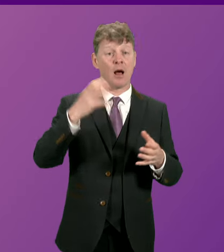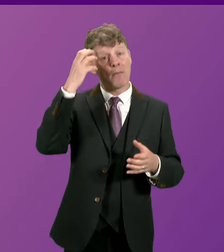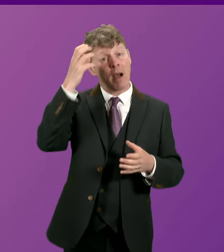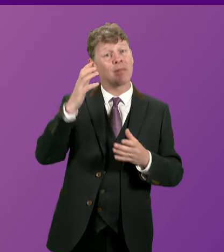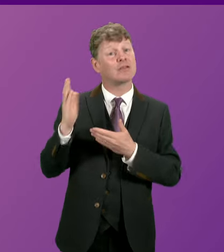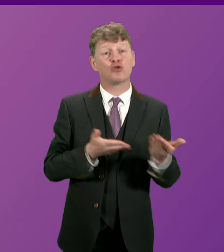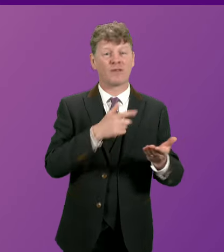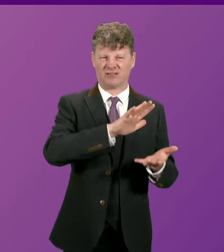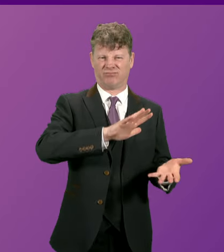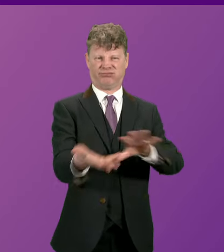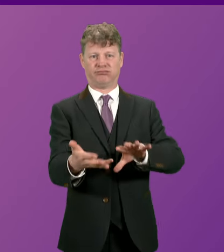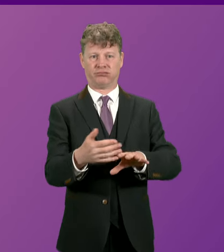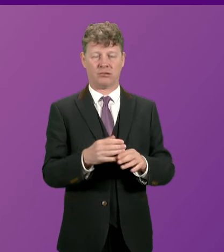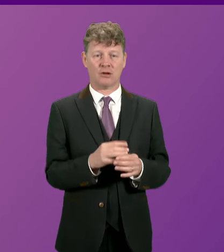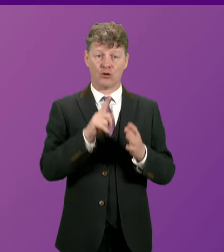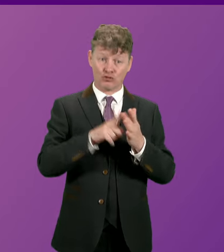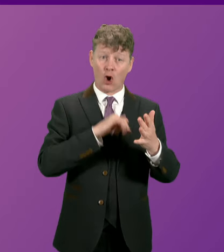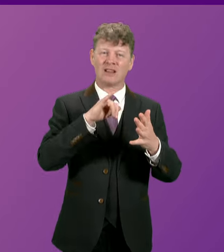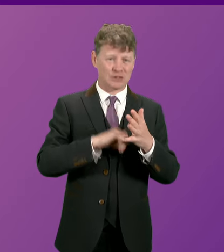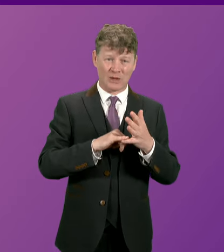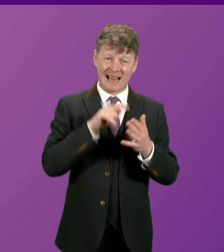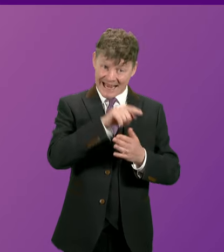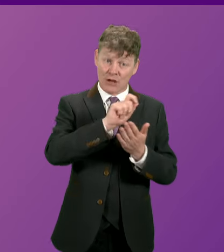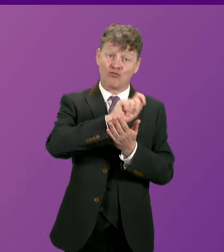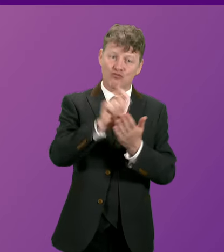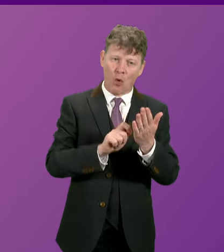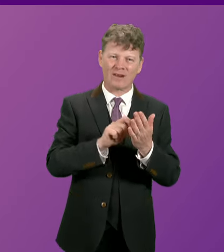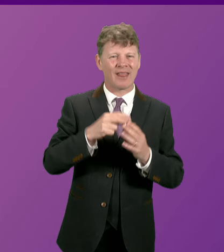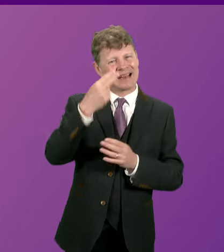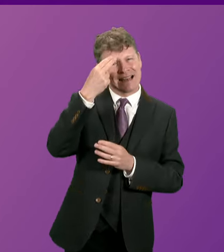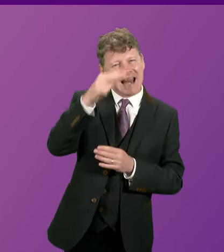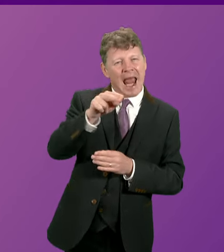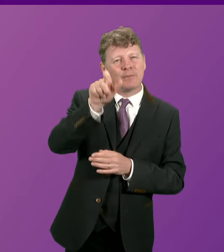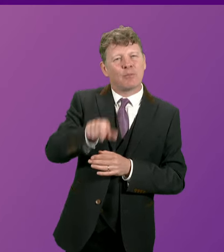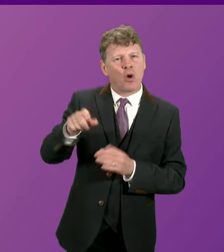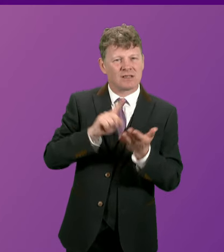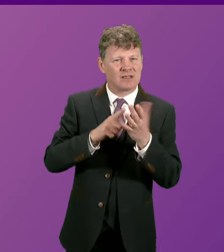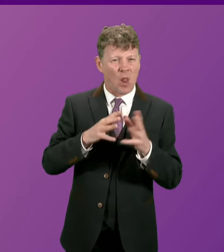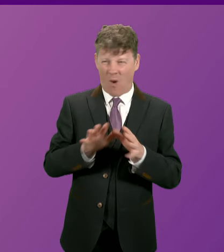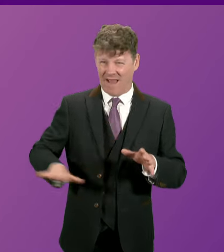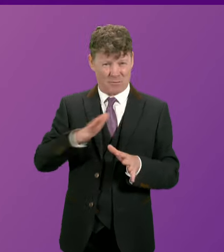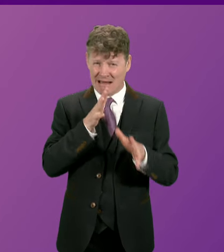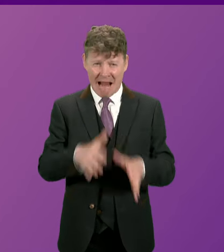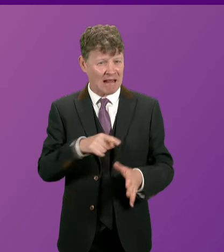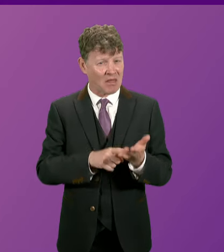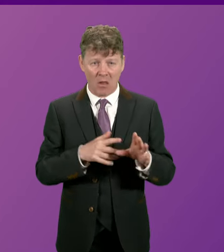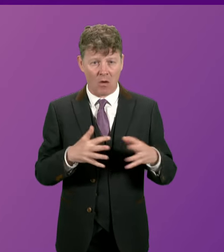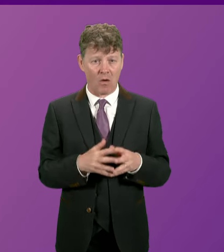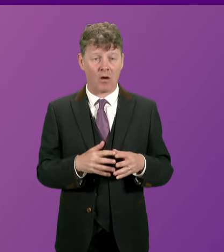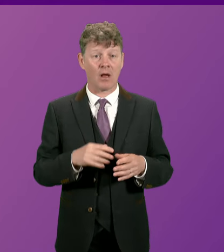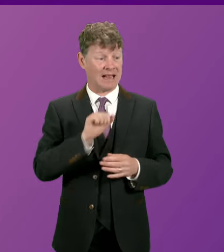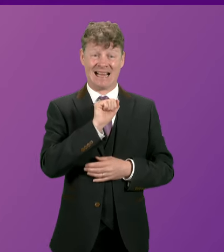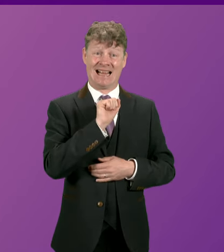He was the architect of the hated named persons law. He deleted every WhatsApp